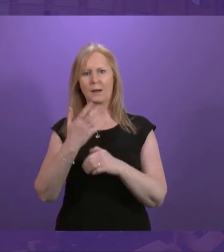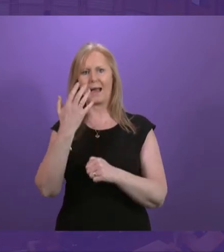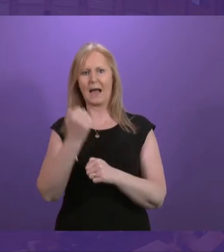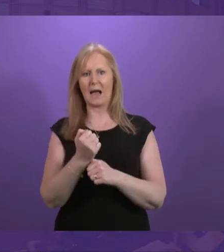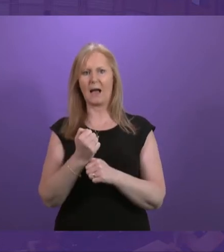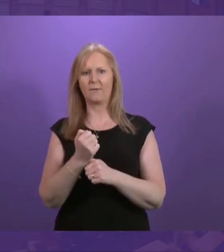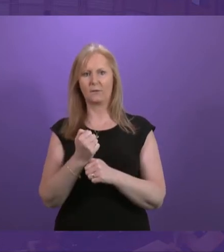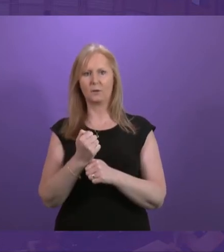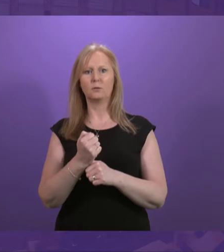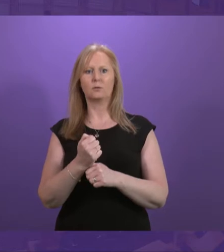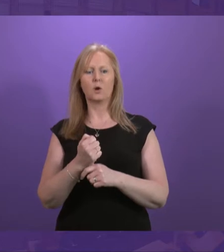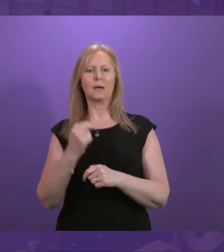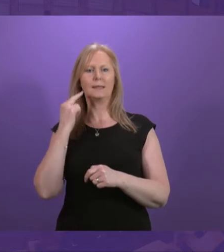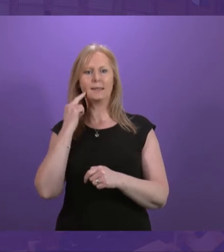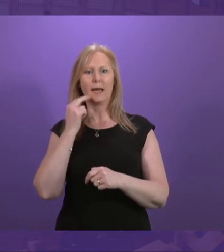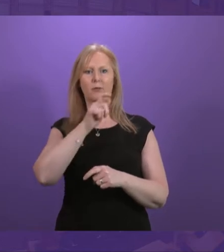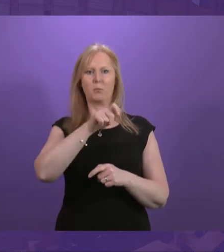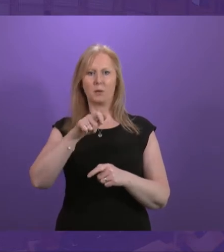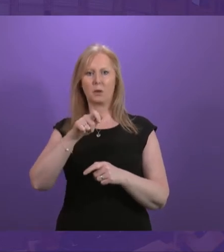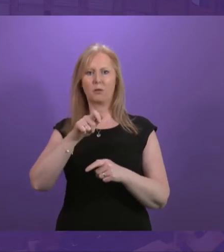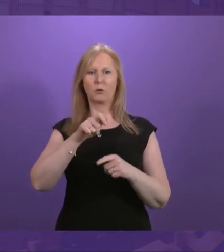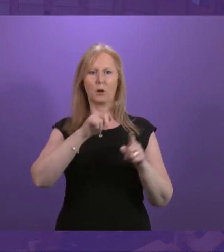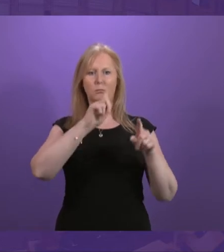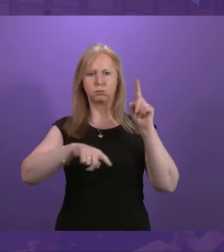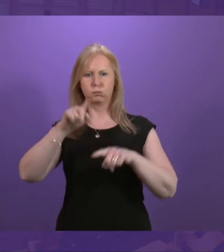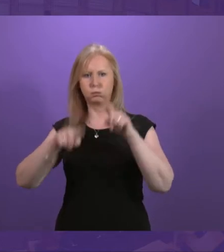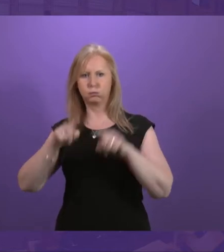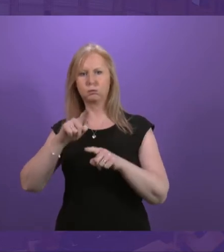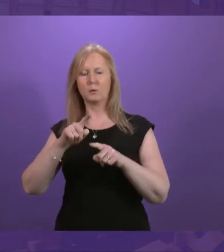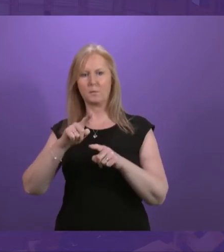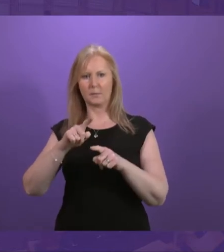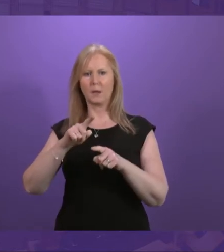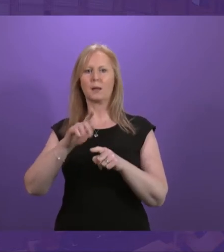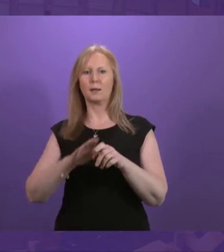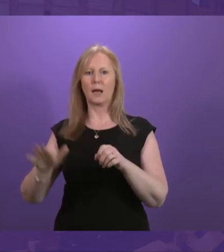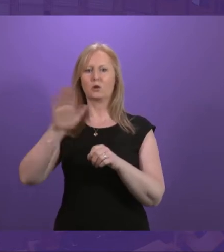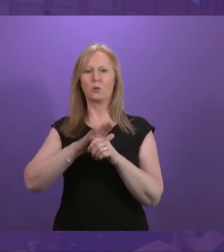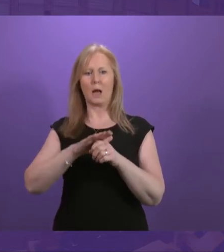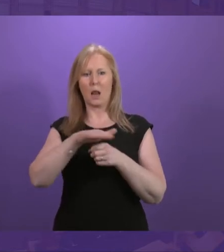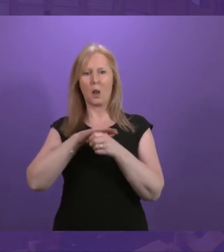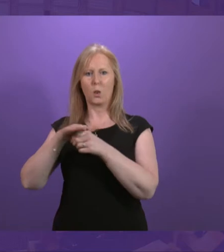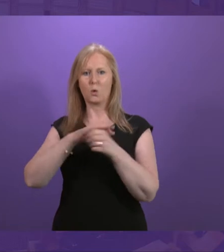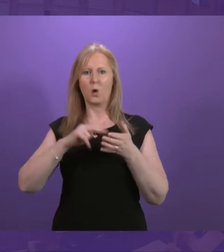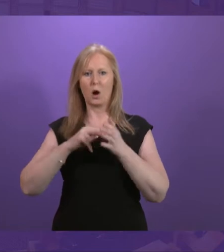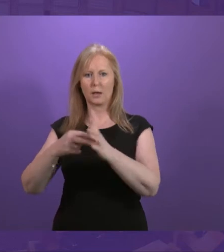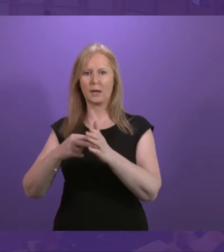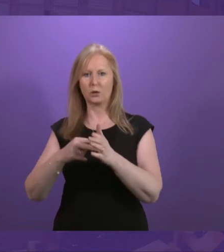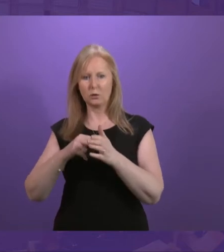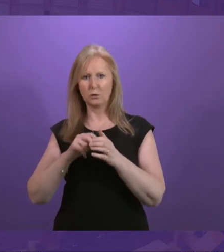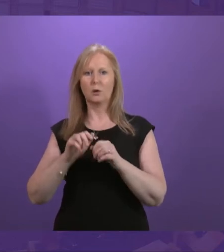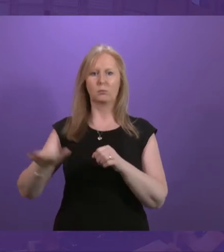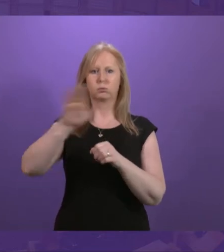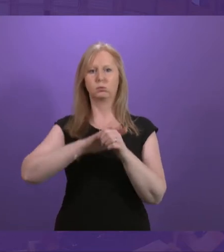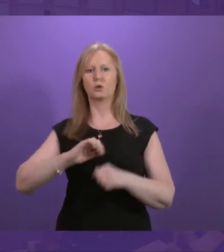of deaf people by a range of national and local organisations and individuals right across Scotland.